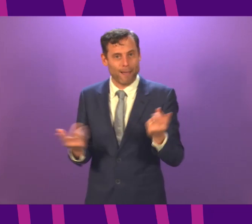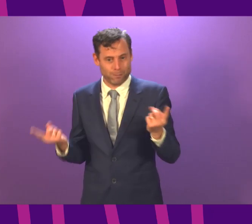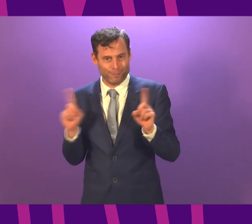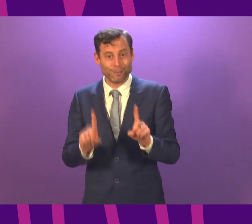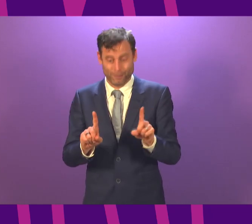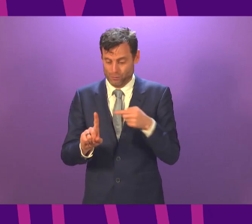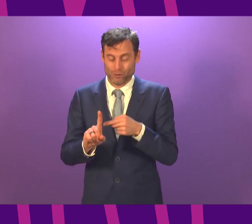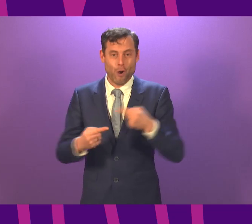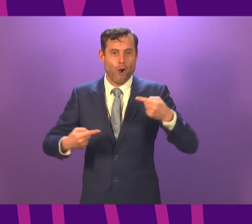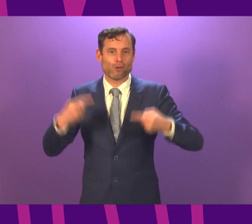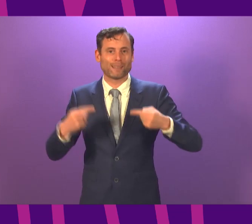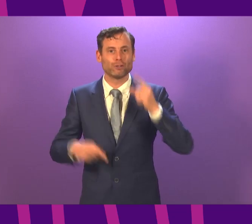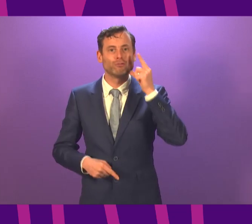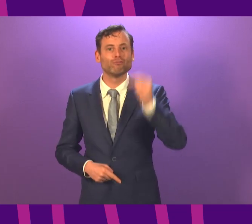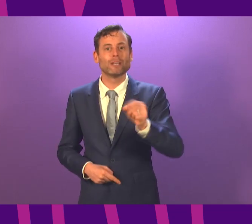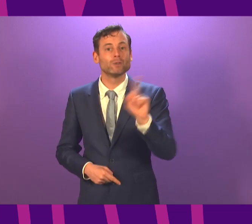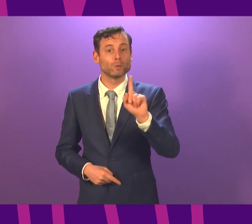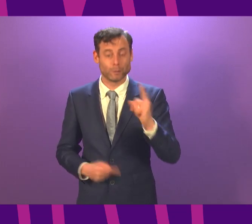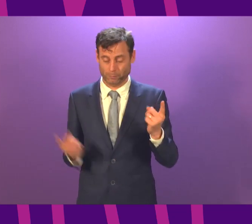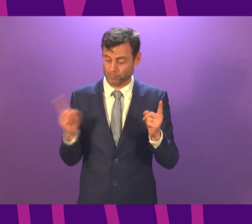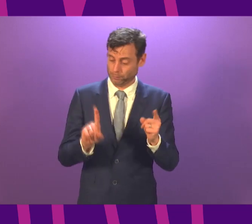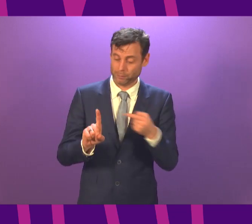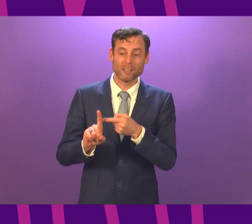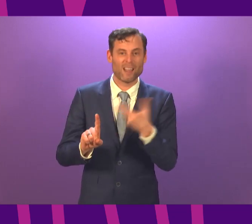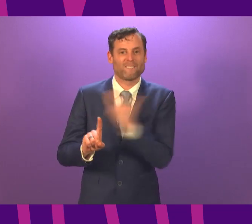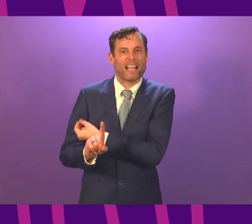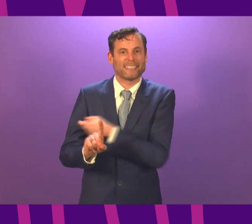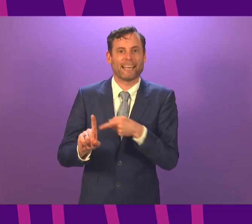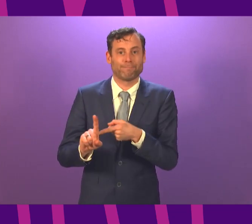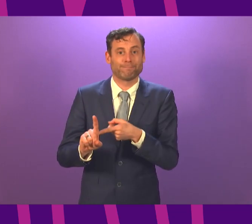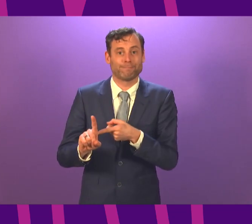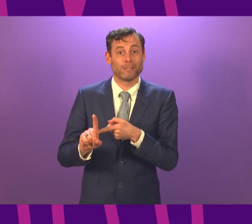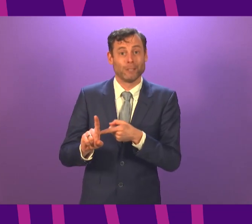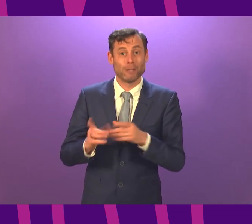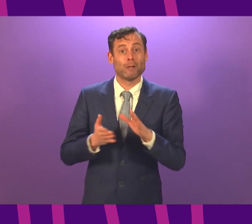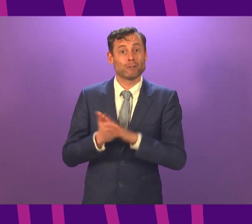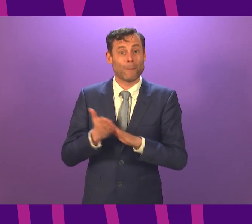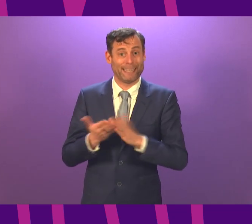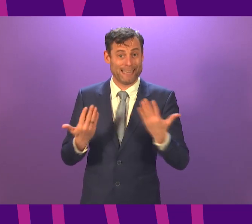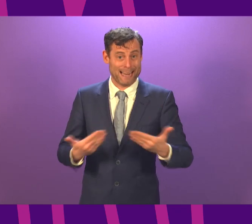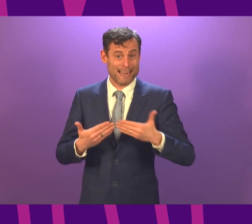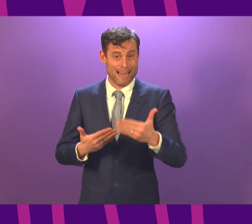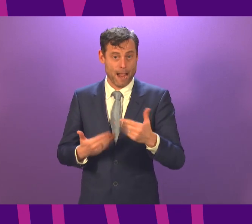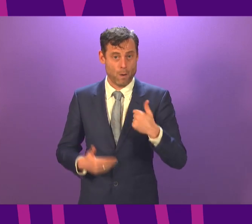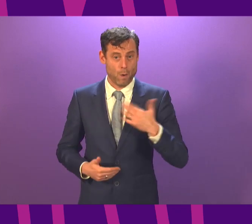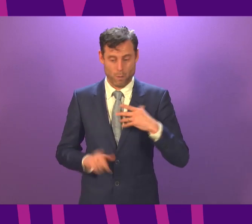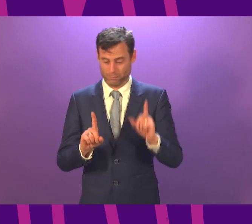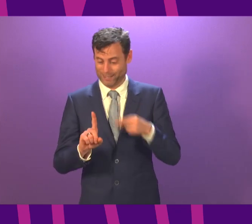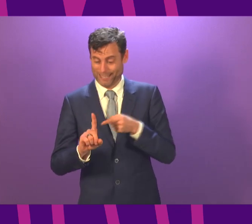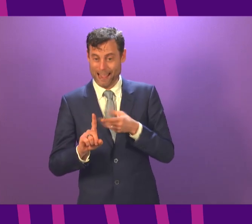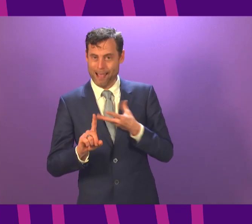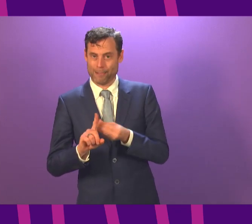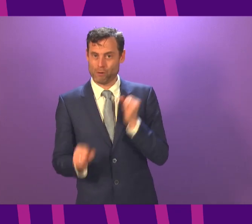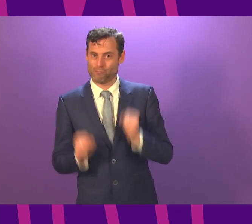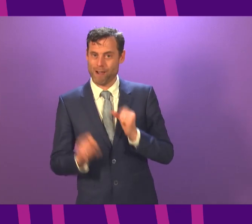it that can, we hope and we expect, win the race over the next few months. So that does give hope that these sacrifices